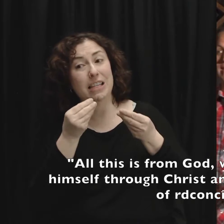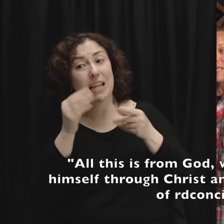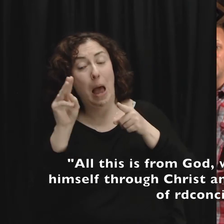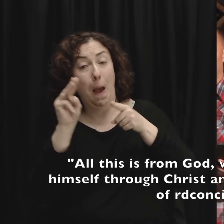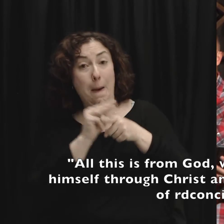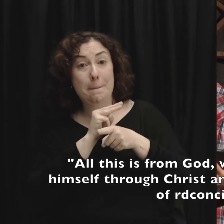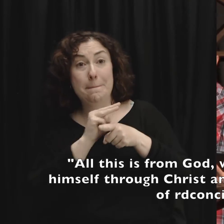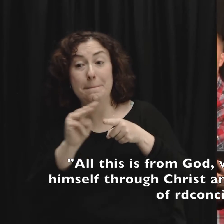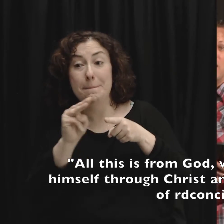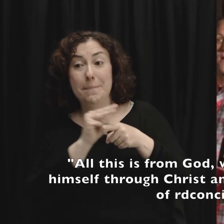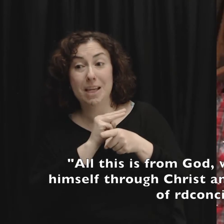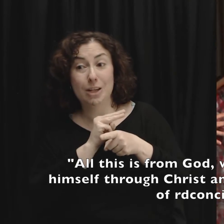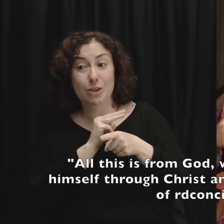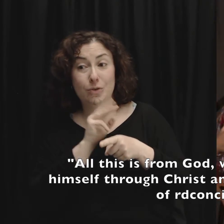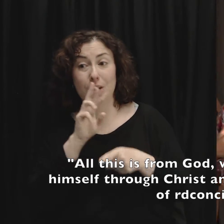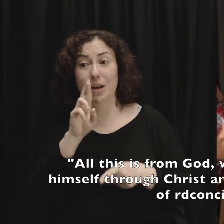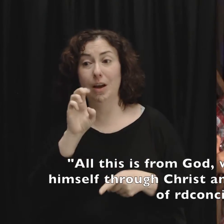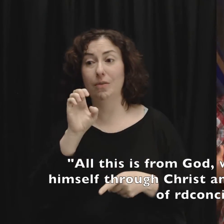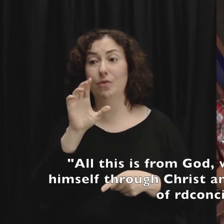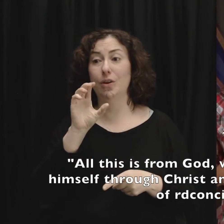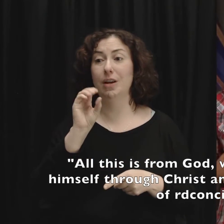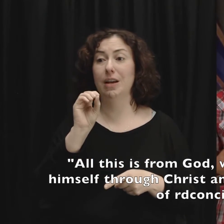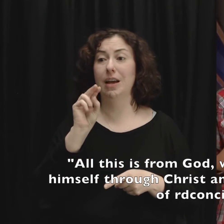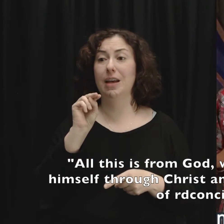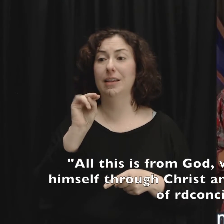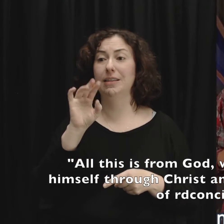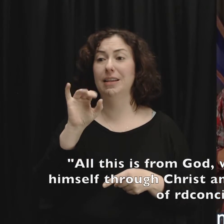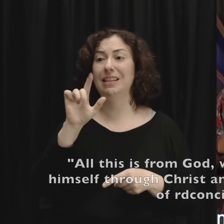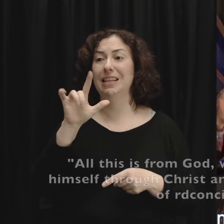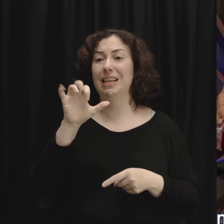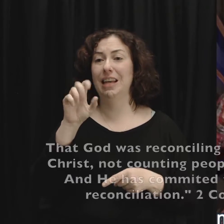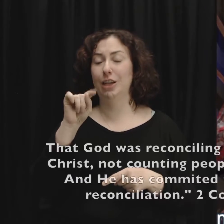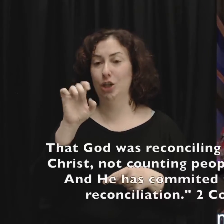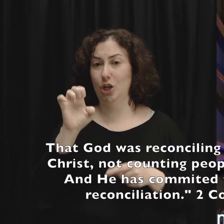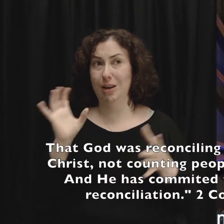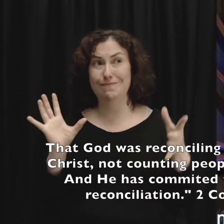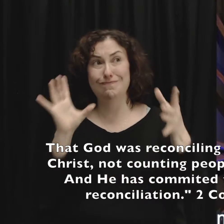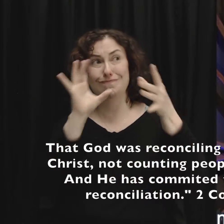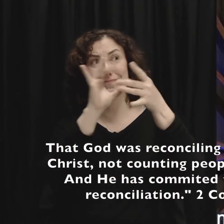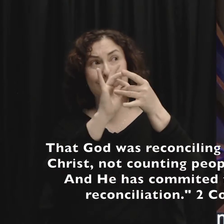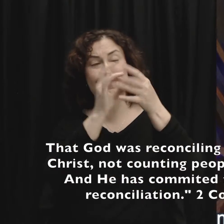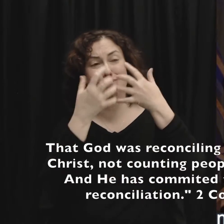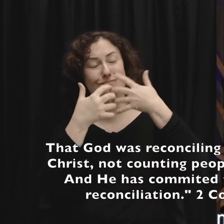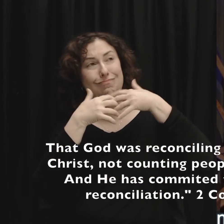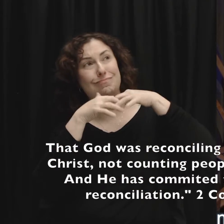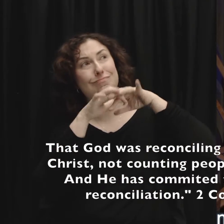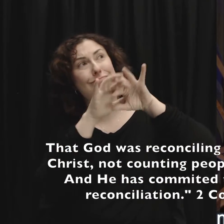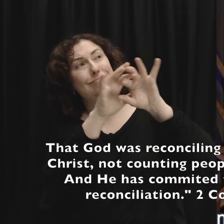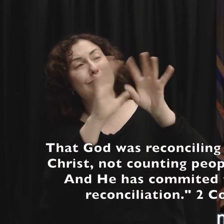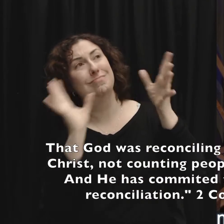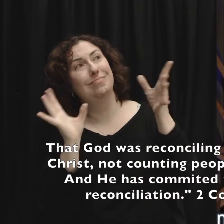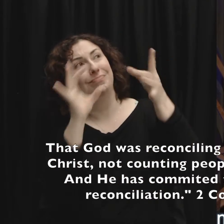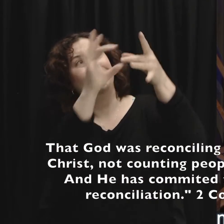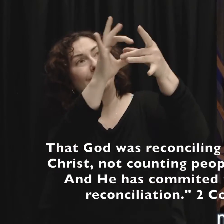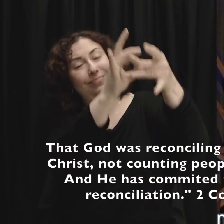ministry of reconciliation that God was reconciling the world to himself in Christ